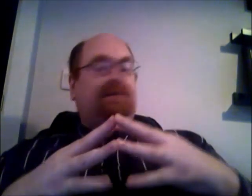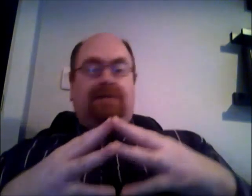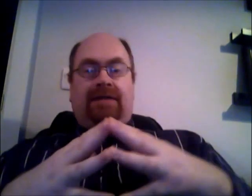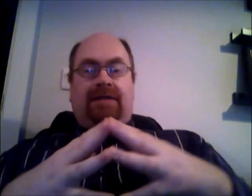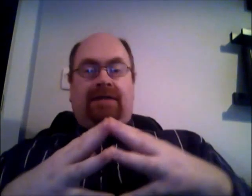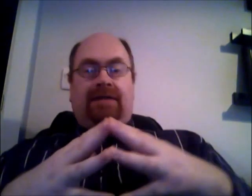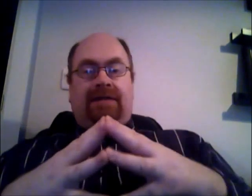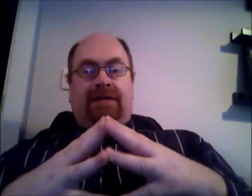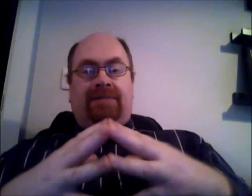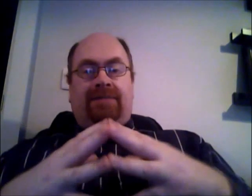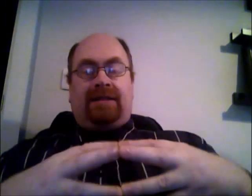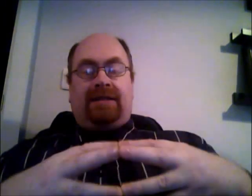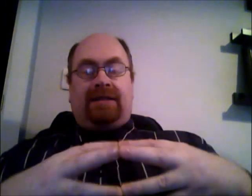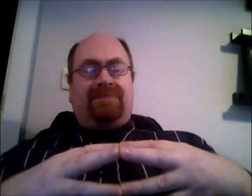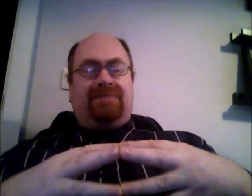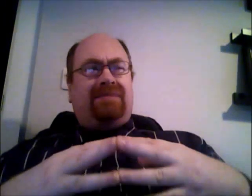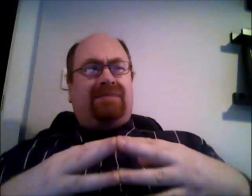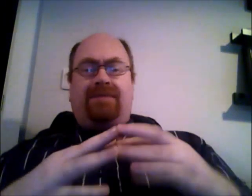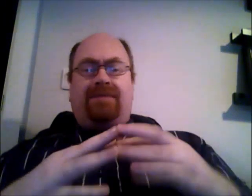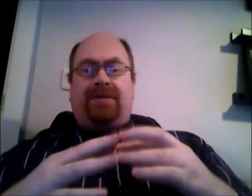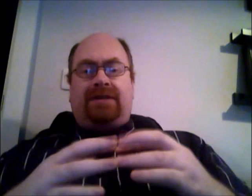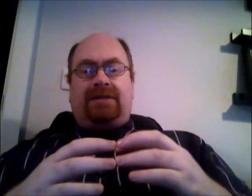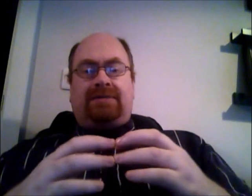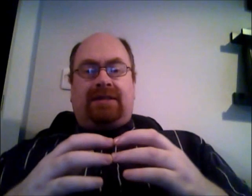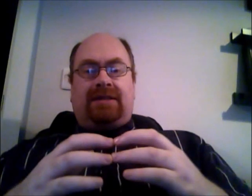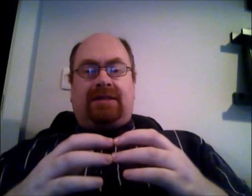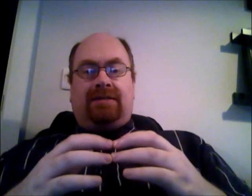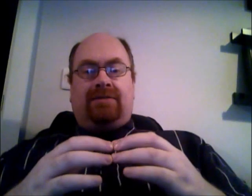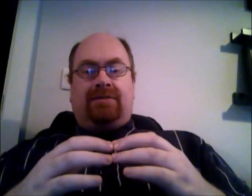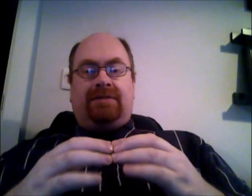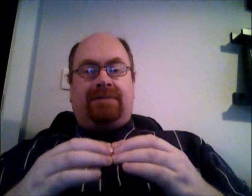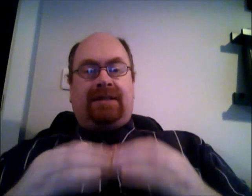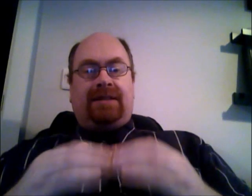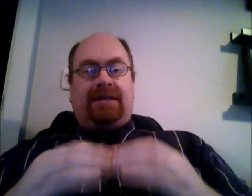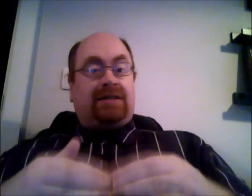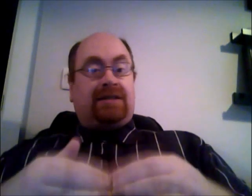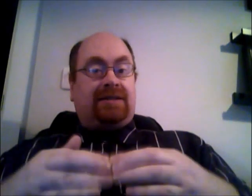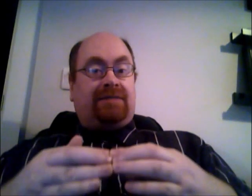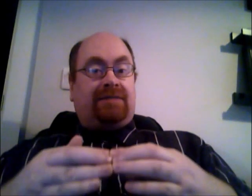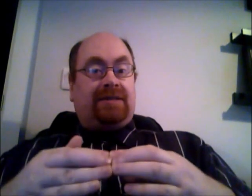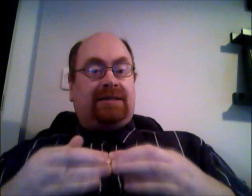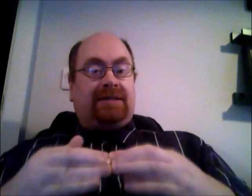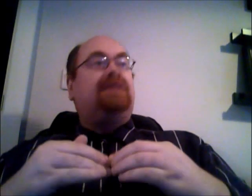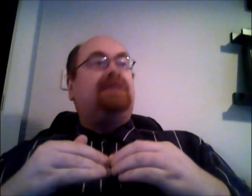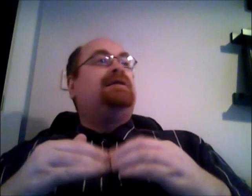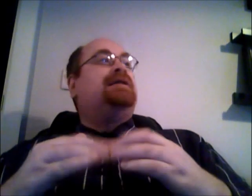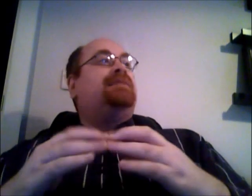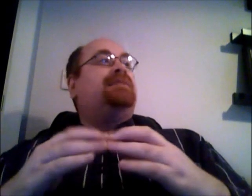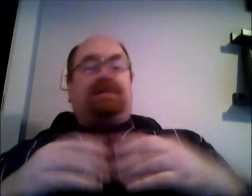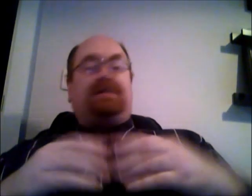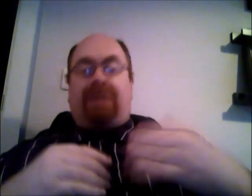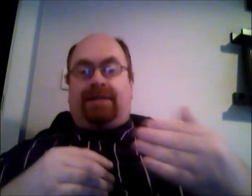they're and that's a big thing I think mayor Boris Johnson is actually one of the big things that you try and start fixing that but that's by the by